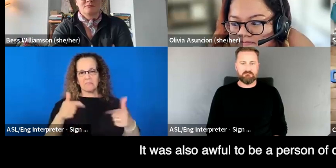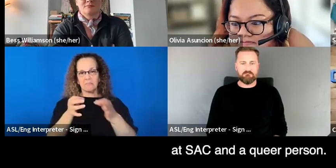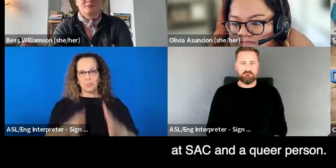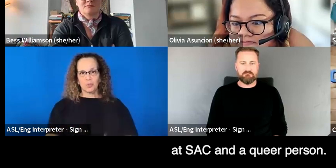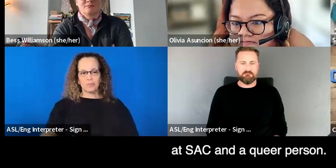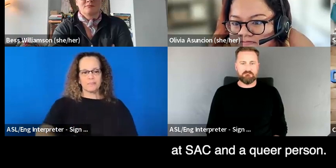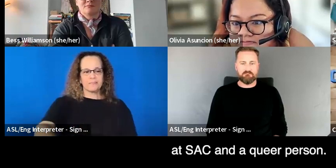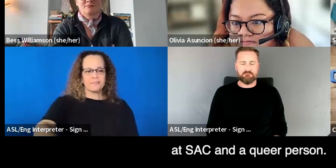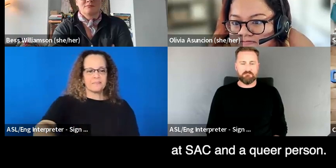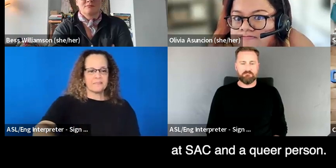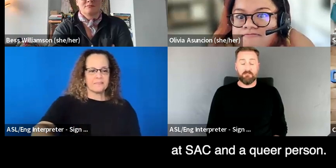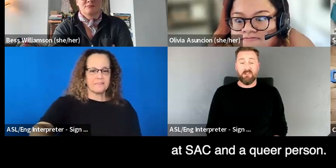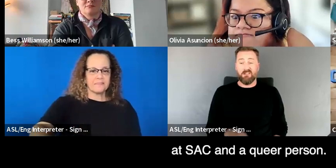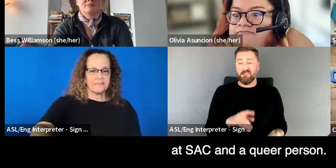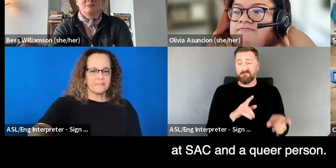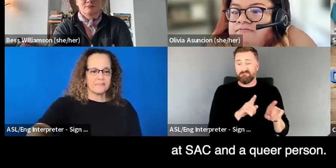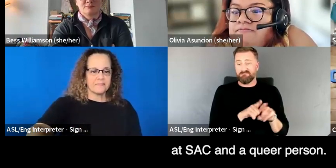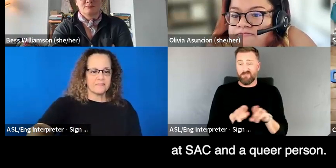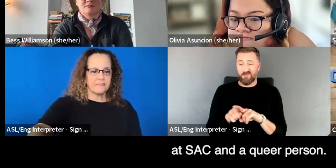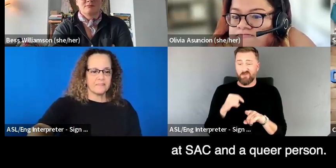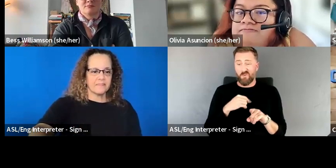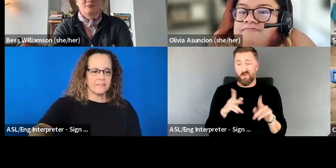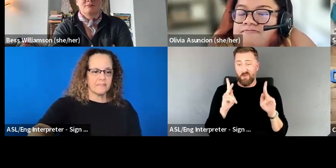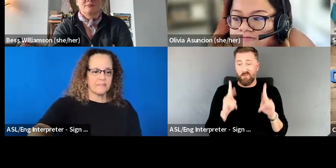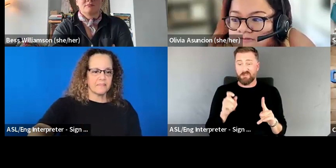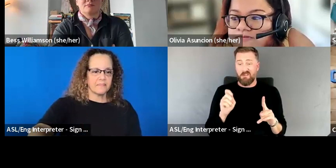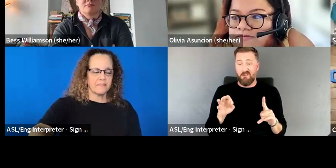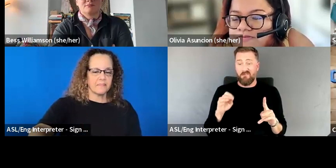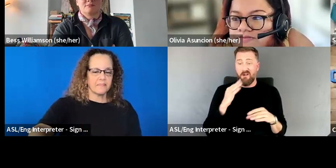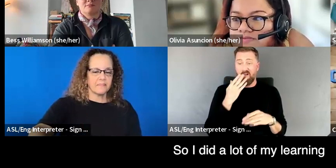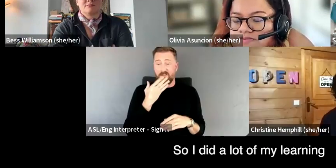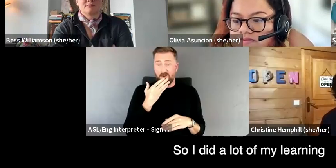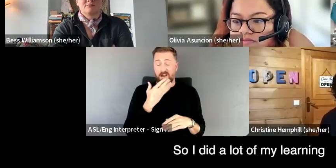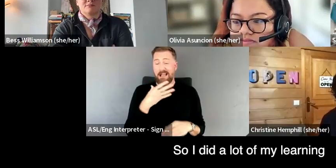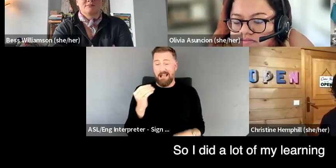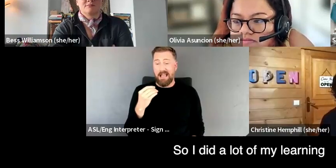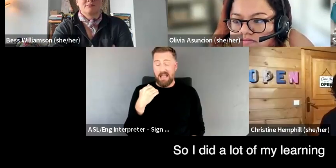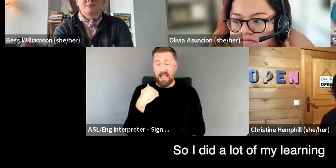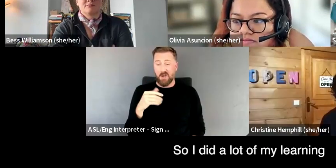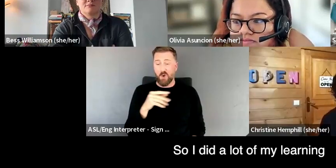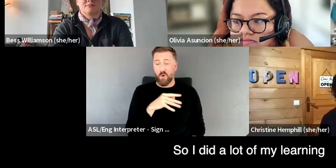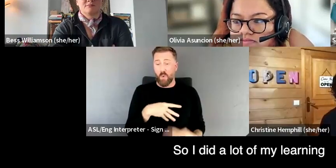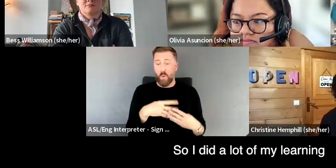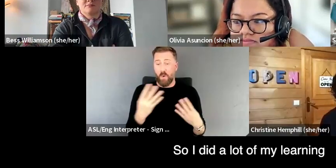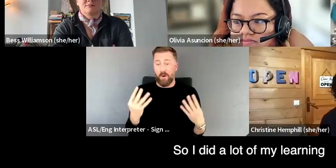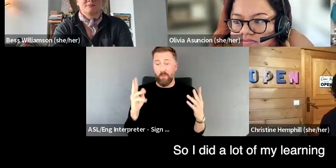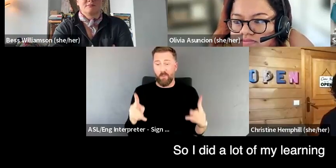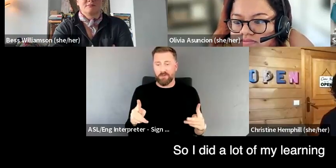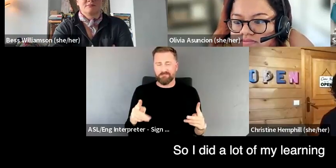person of color at SAC and a queer person. Um, so I did a lot of my